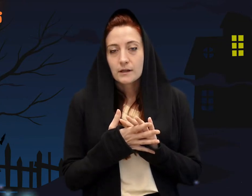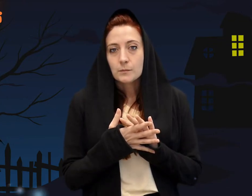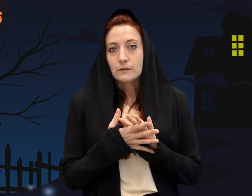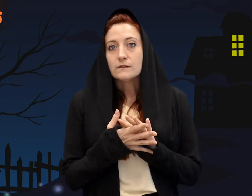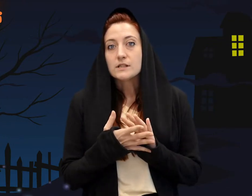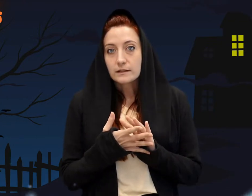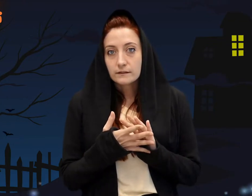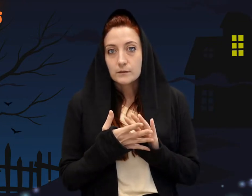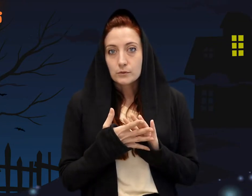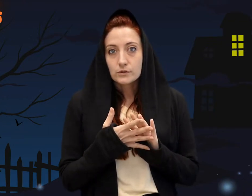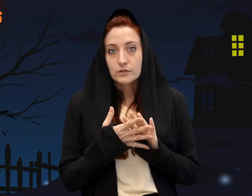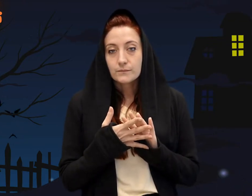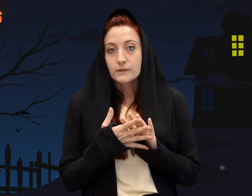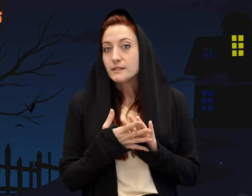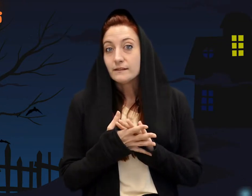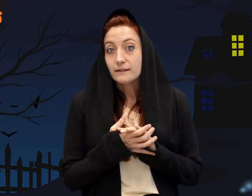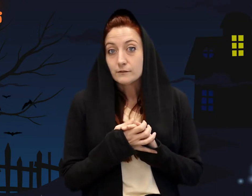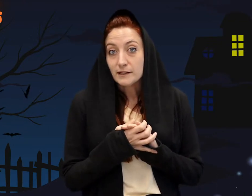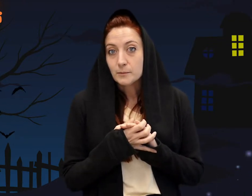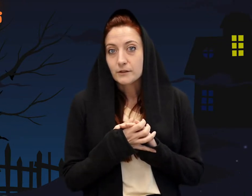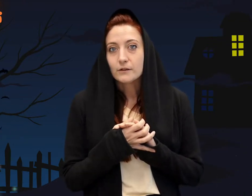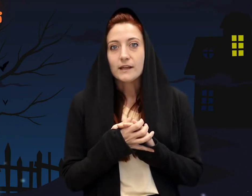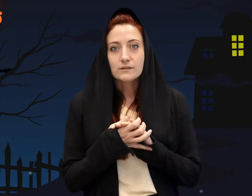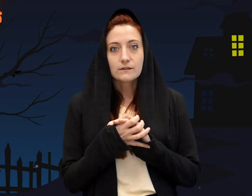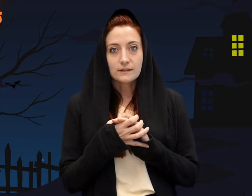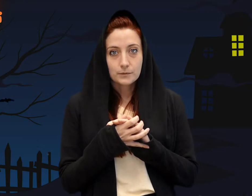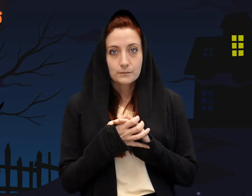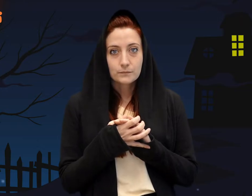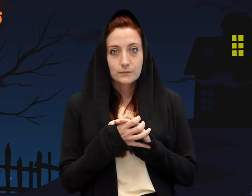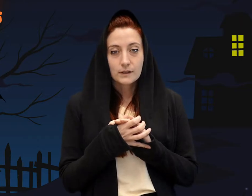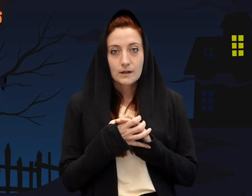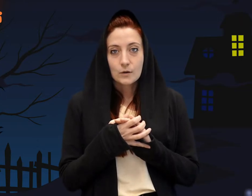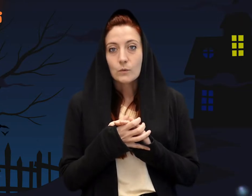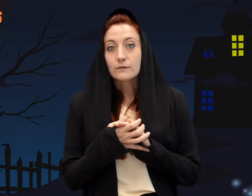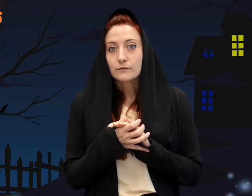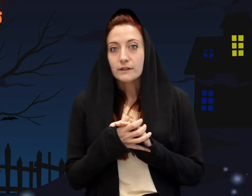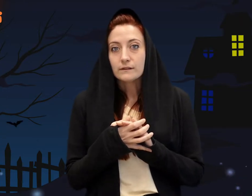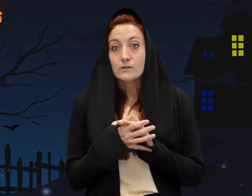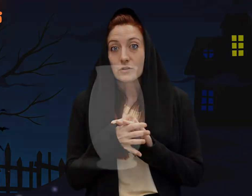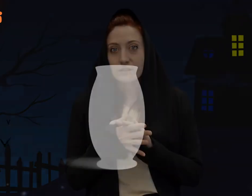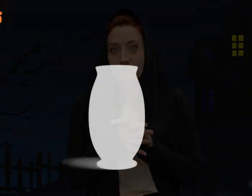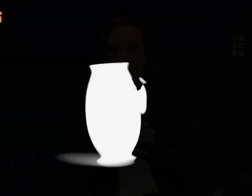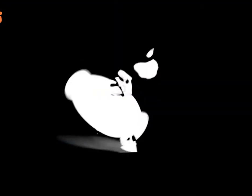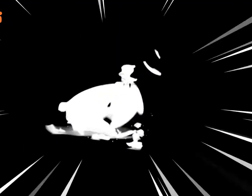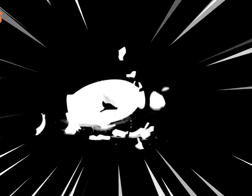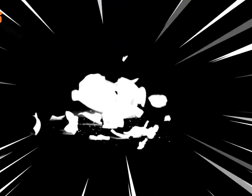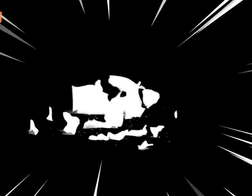Because in the darkness of the porch, they didn't see a flowerpot on the edge of the step. One of the the friends knocked it and it was then